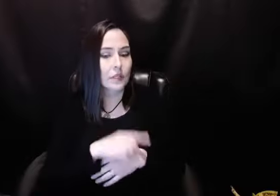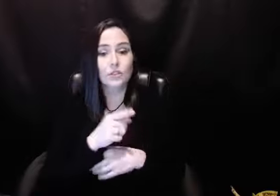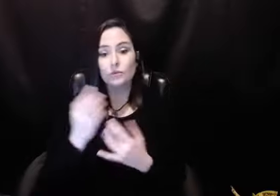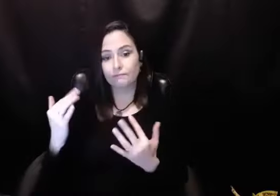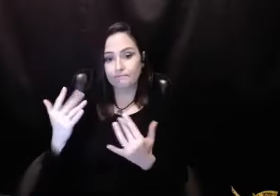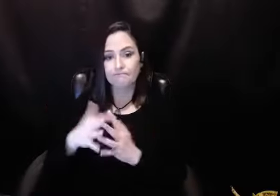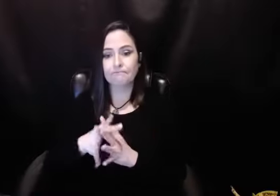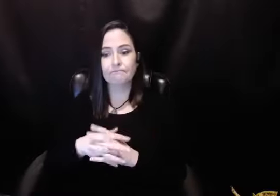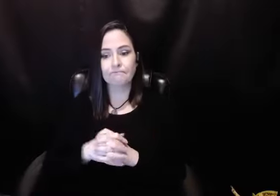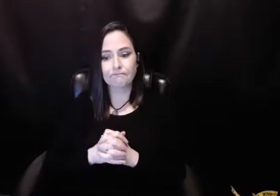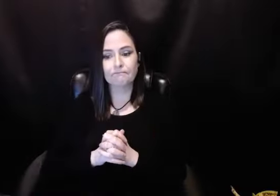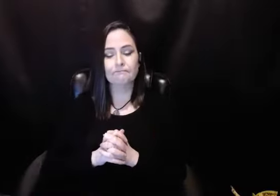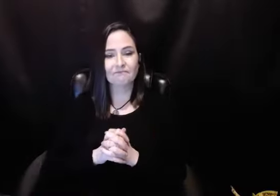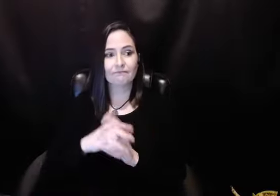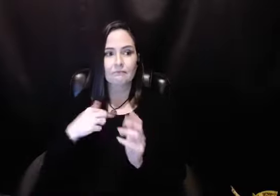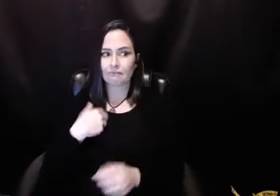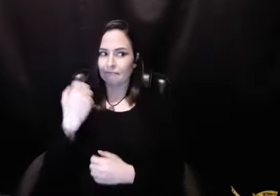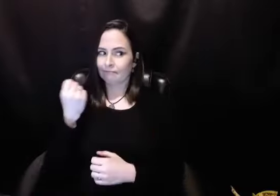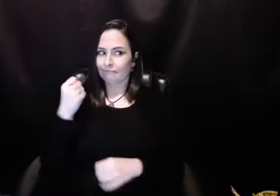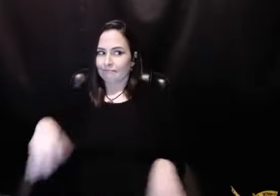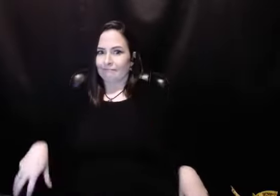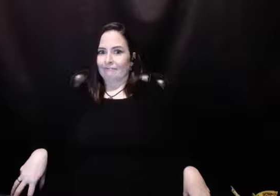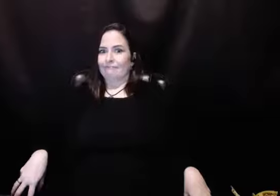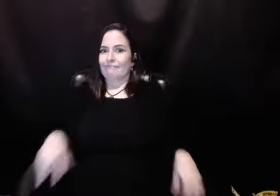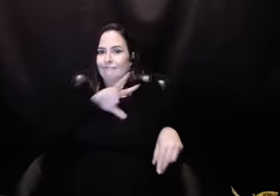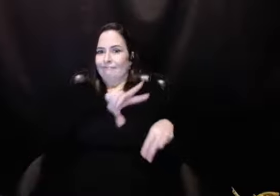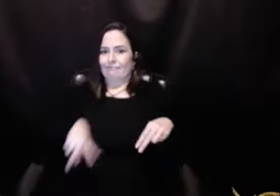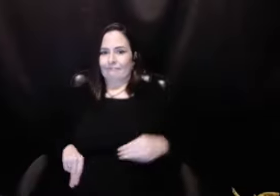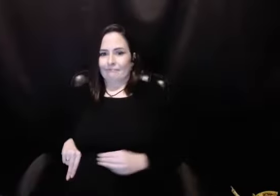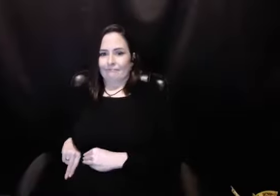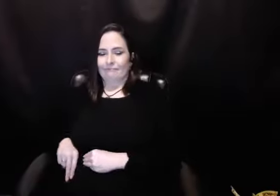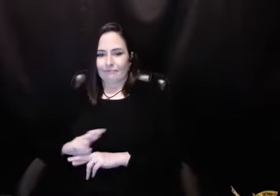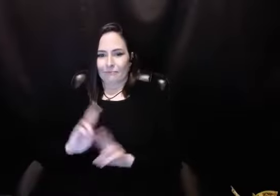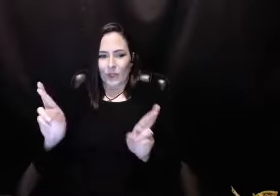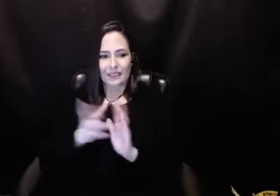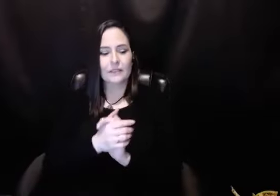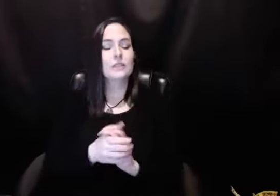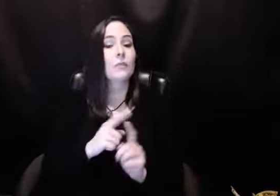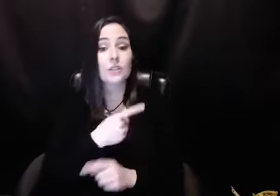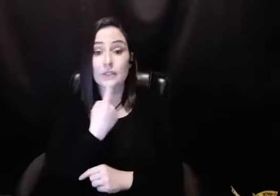I said, what can I do to make that up to you? And she waited. And I held on.